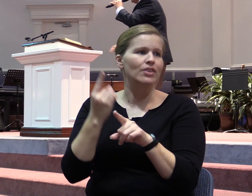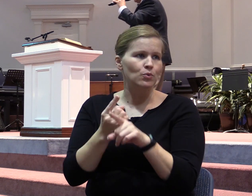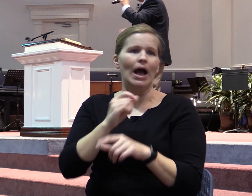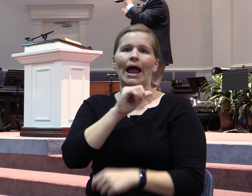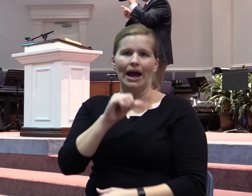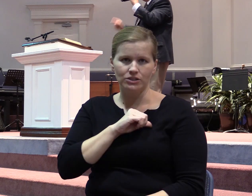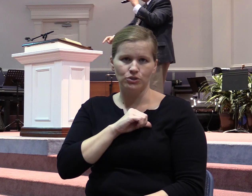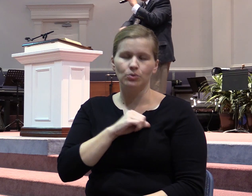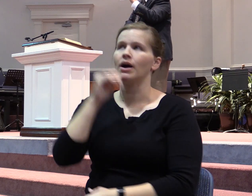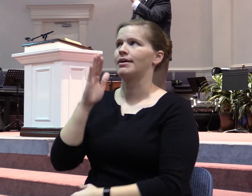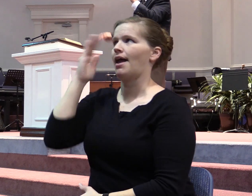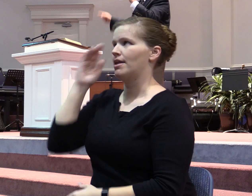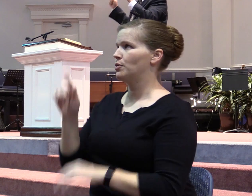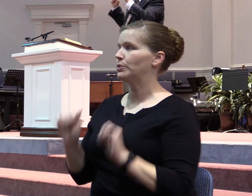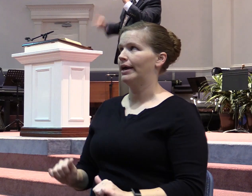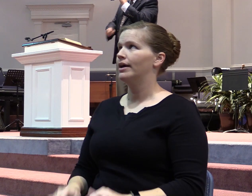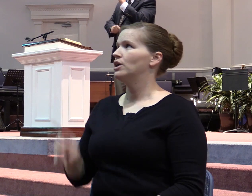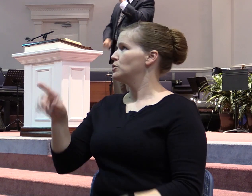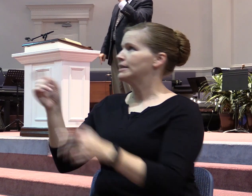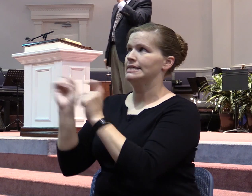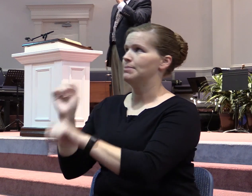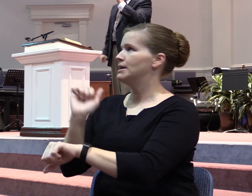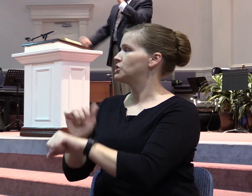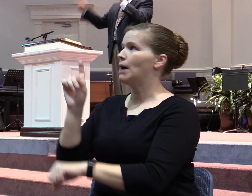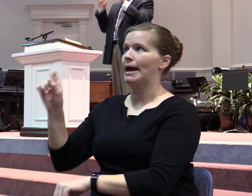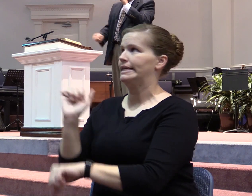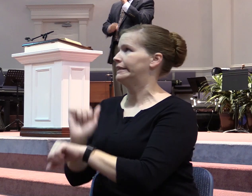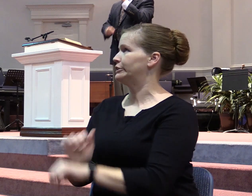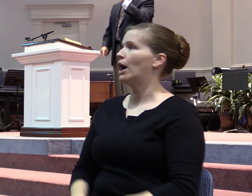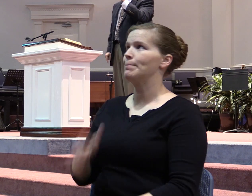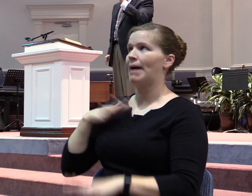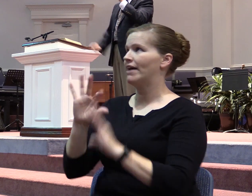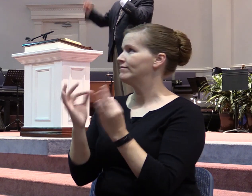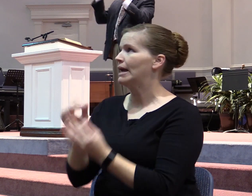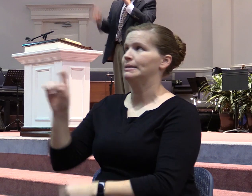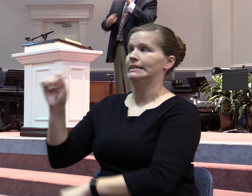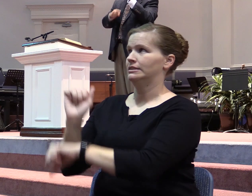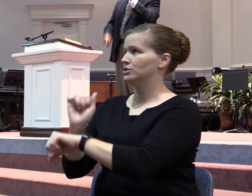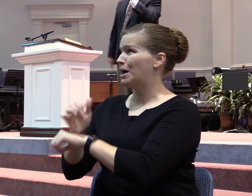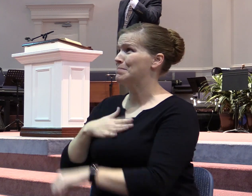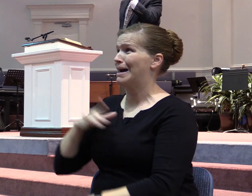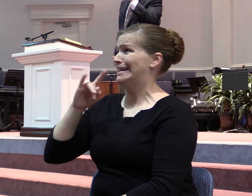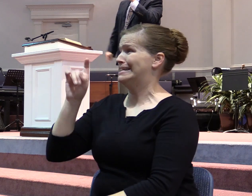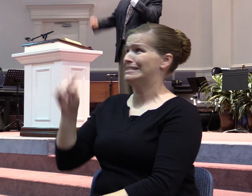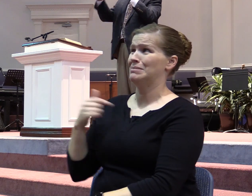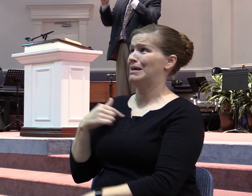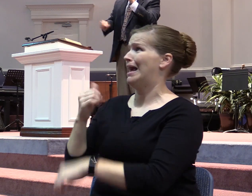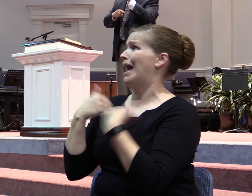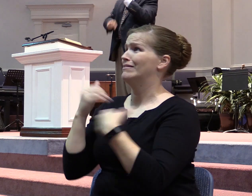I know you can do. You can give me a job. You know I need a job. My family needs a job. My kids need me to get a job. You can help me,